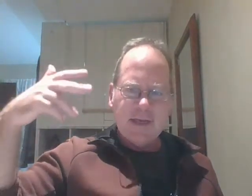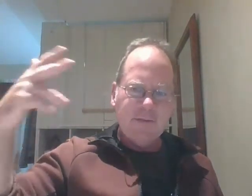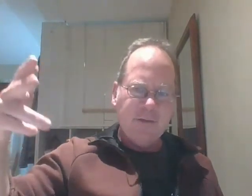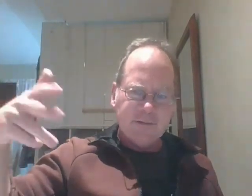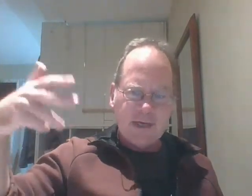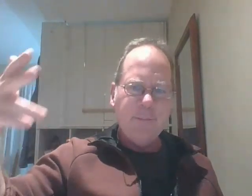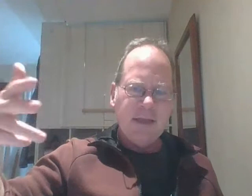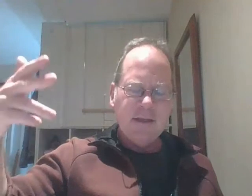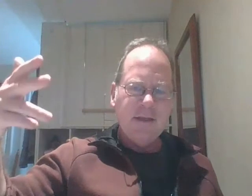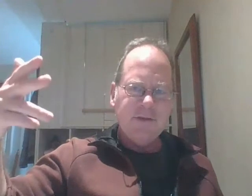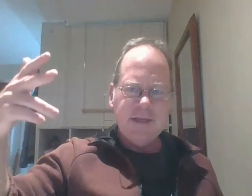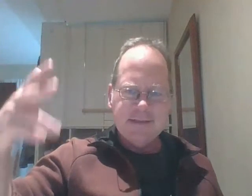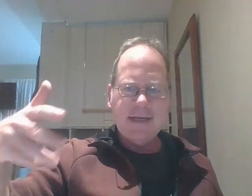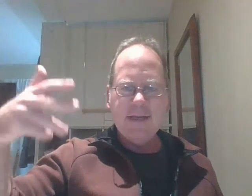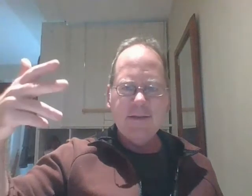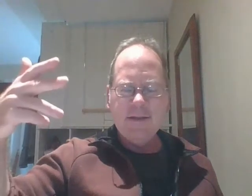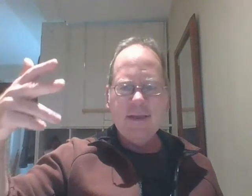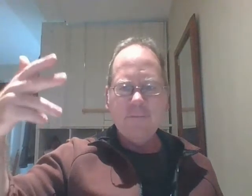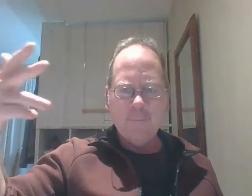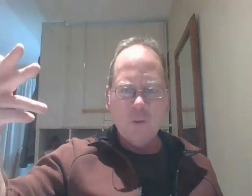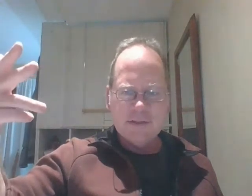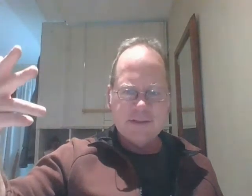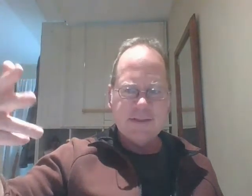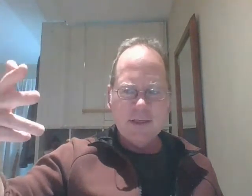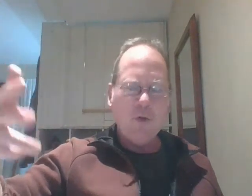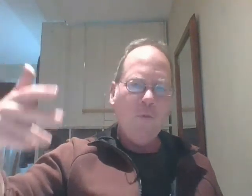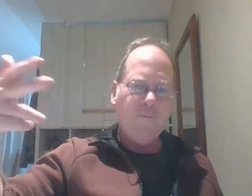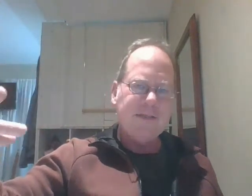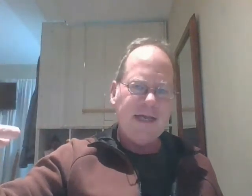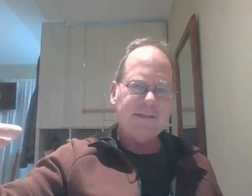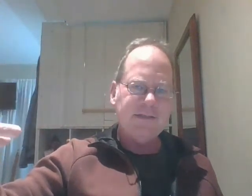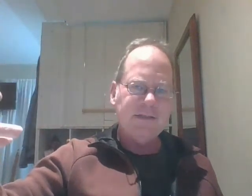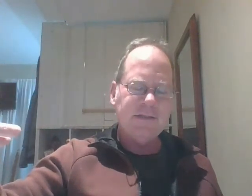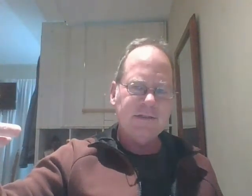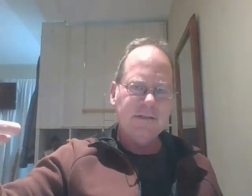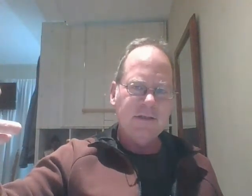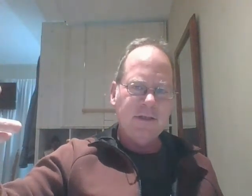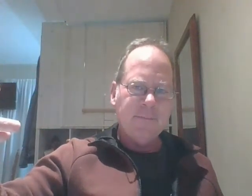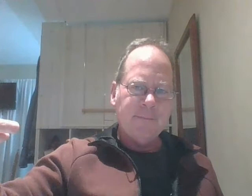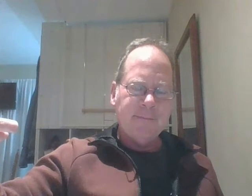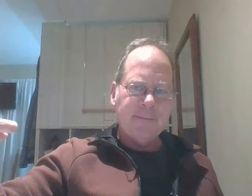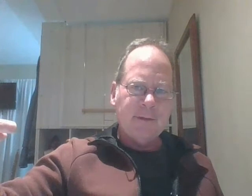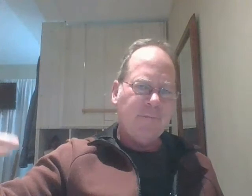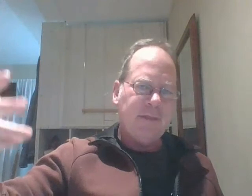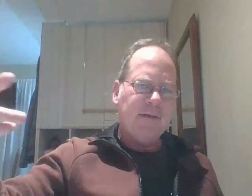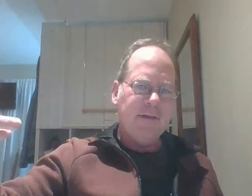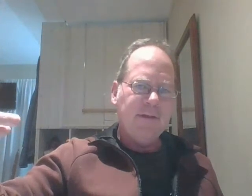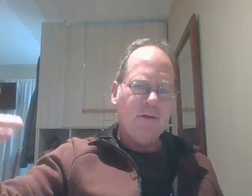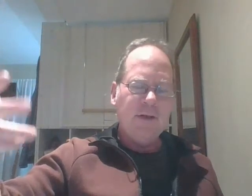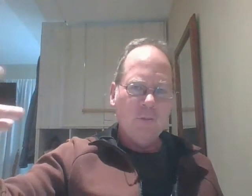a there's not a big he's not influenced to over tax the citizens you know if you think of it you know he owns